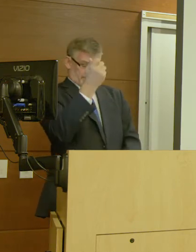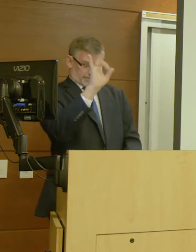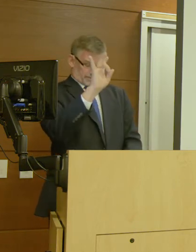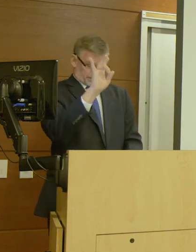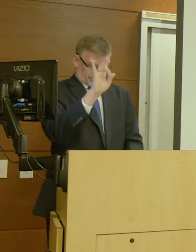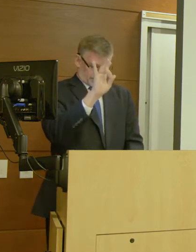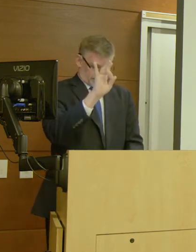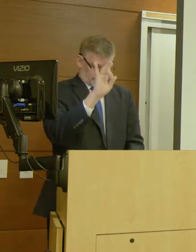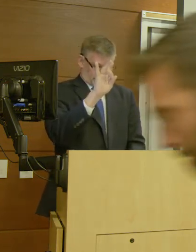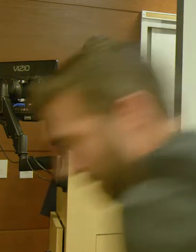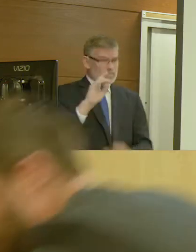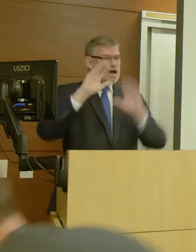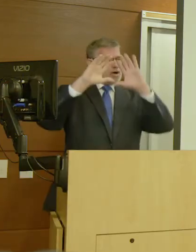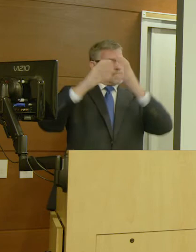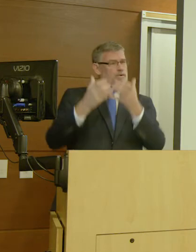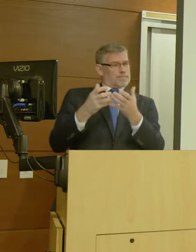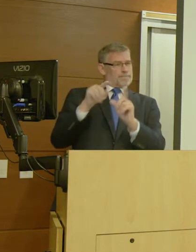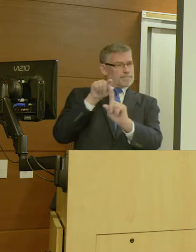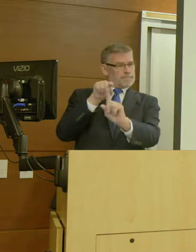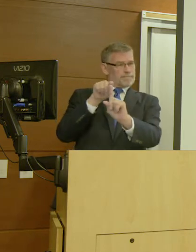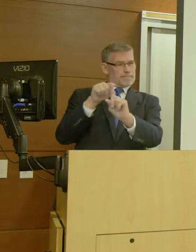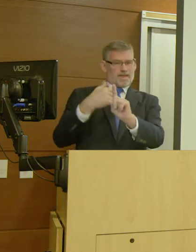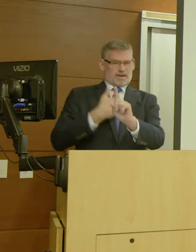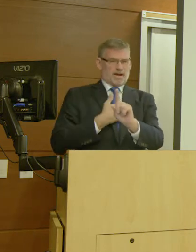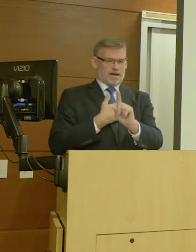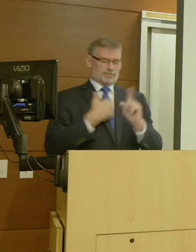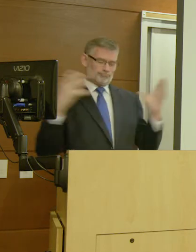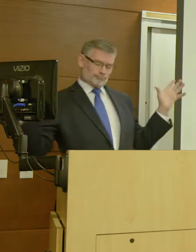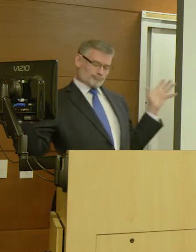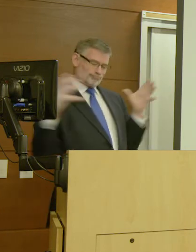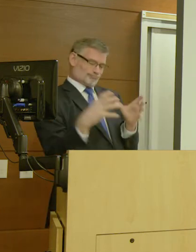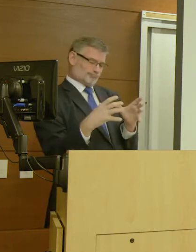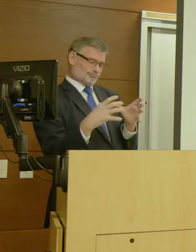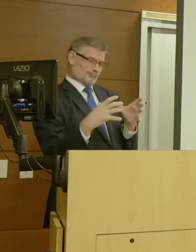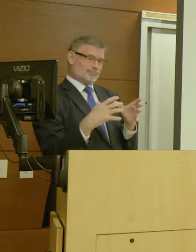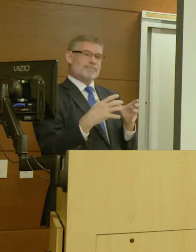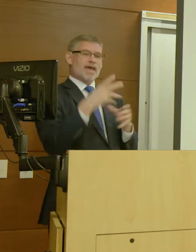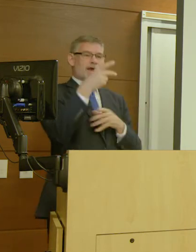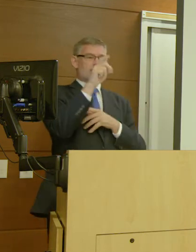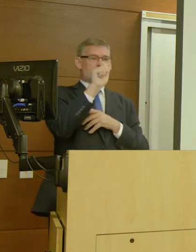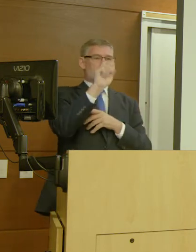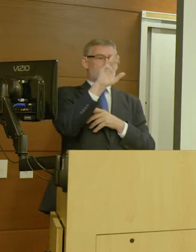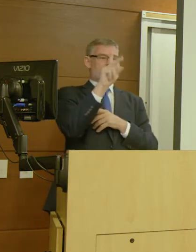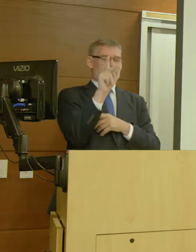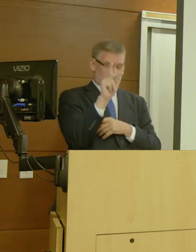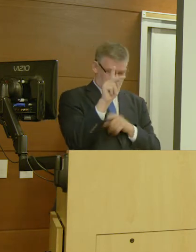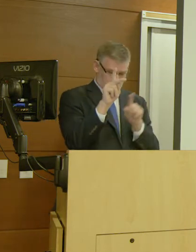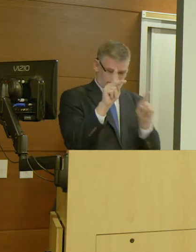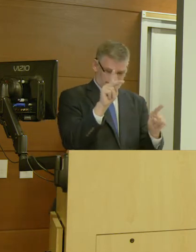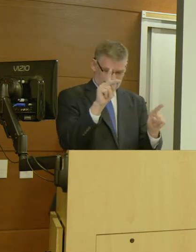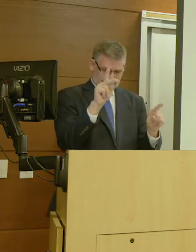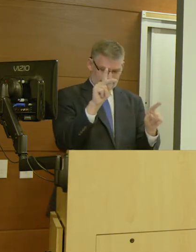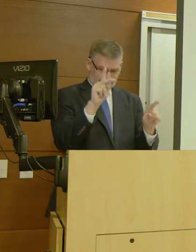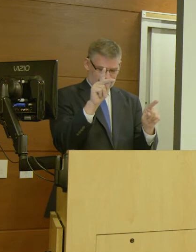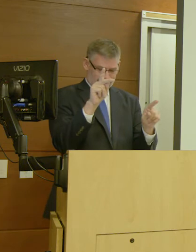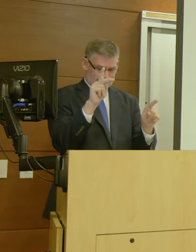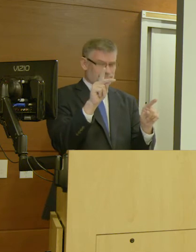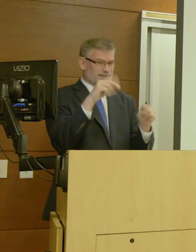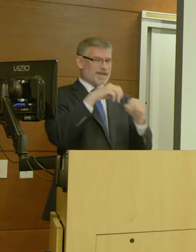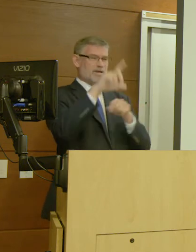On November 28th, there was a group that I was with at